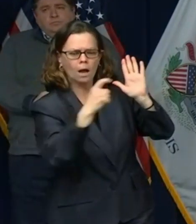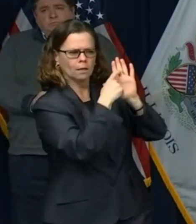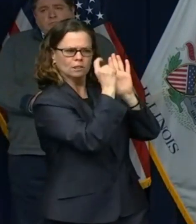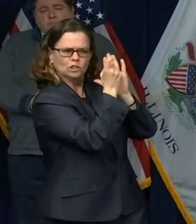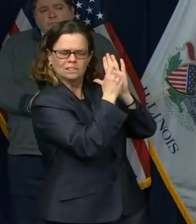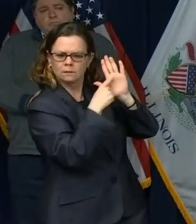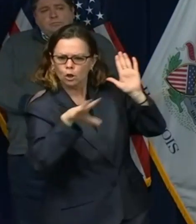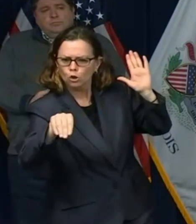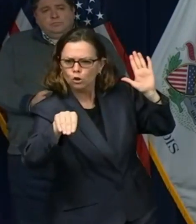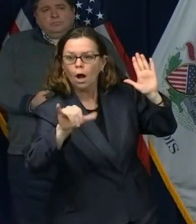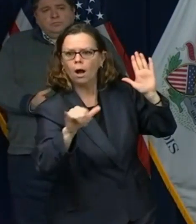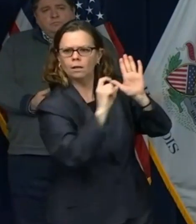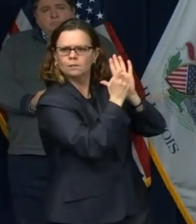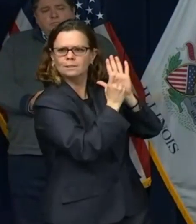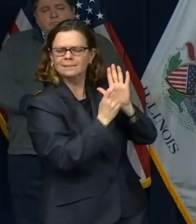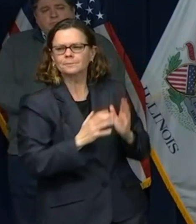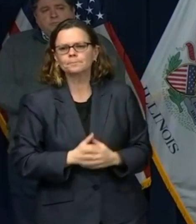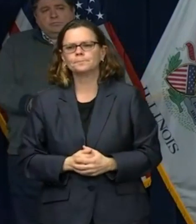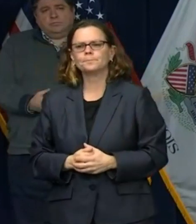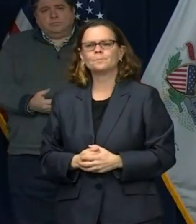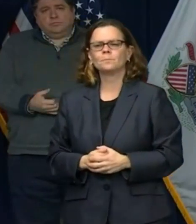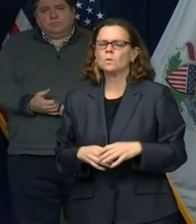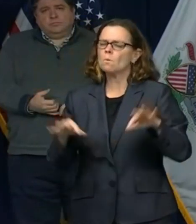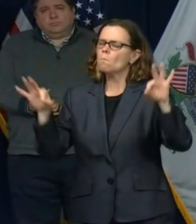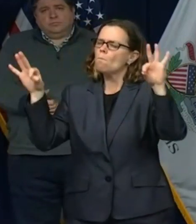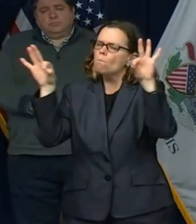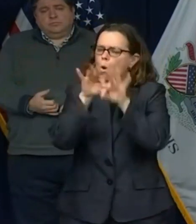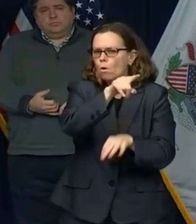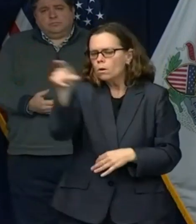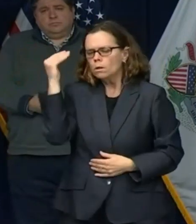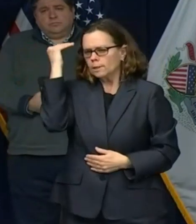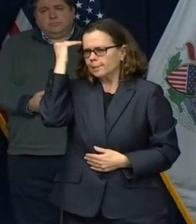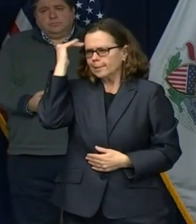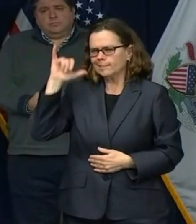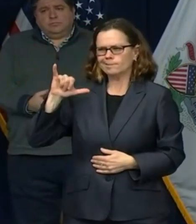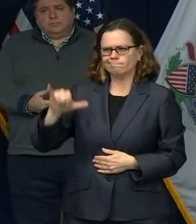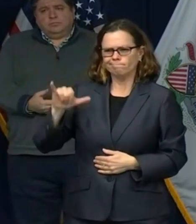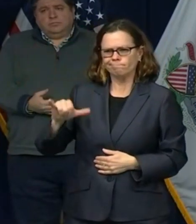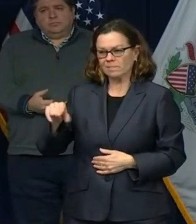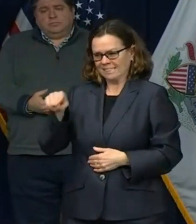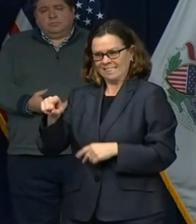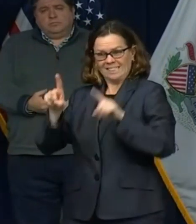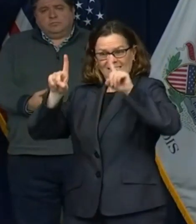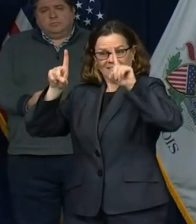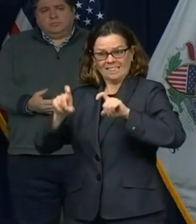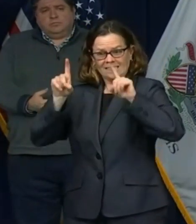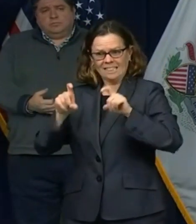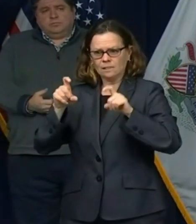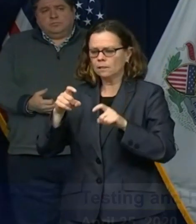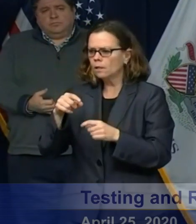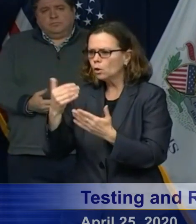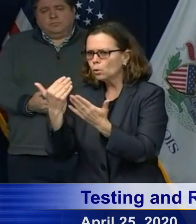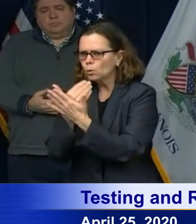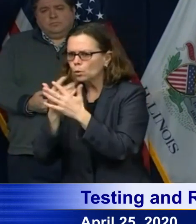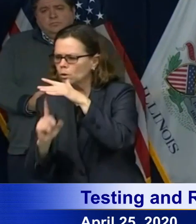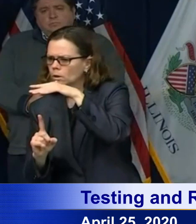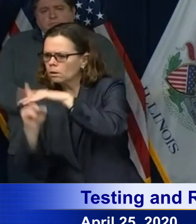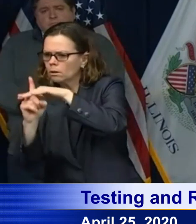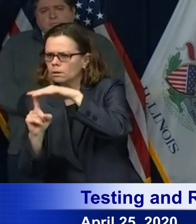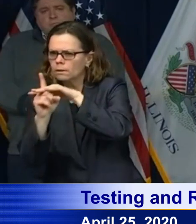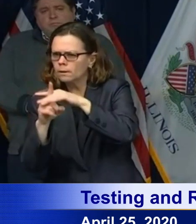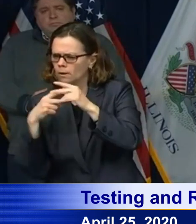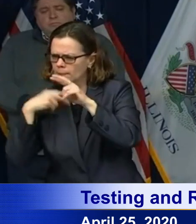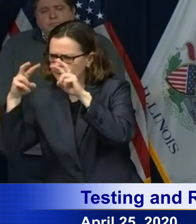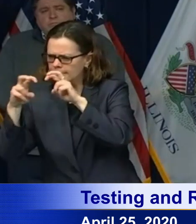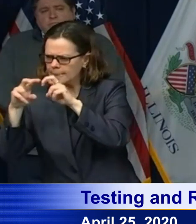uh, liberalize and appreciating the, the new information that's been coming out with COVID-19. Uh, we also are trying to identify people who